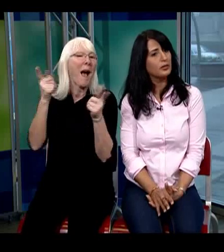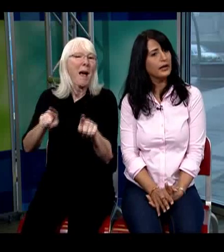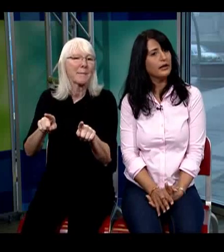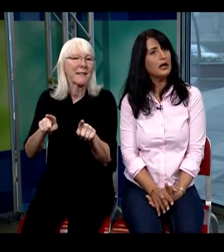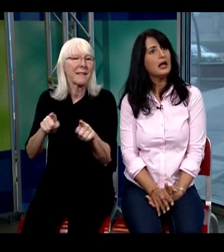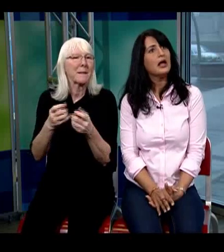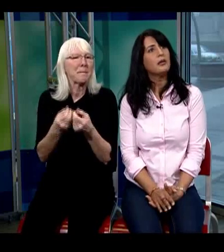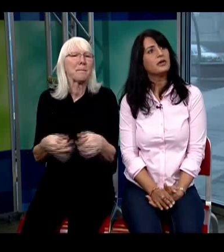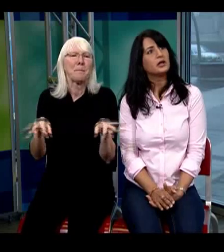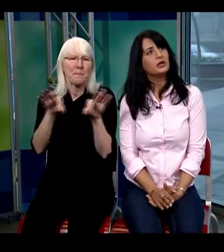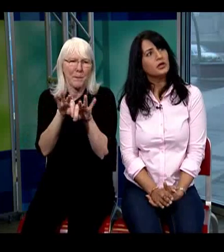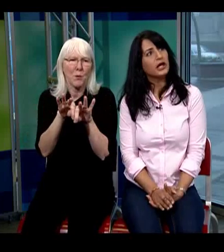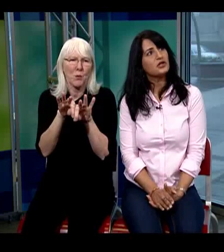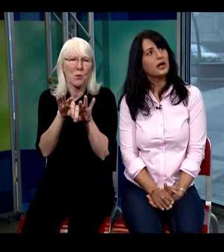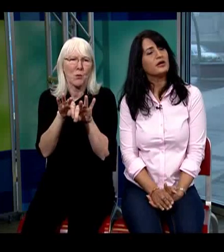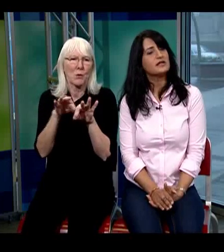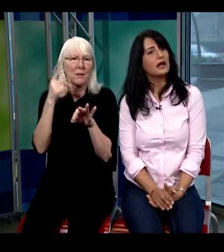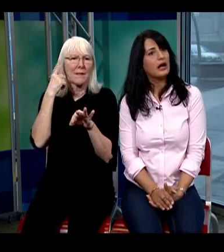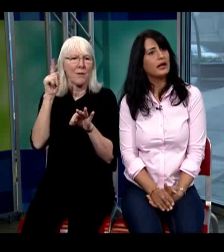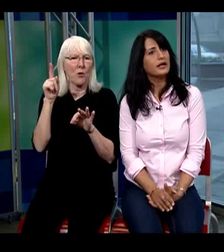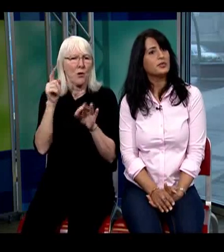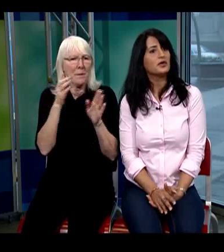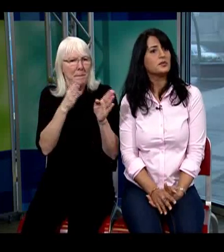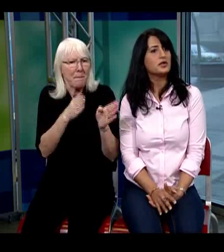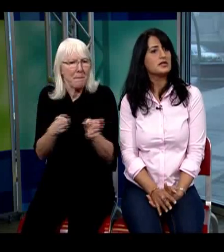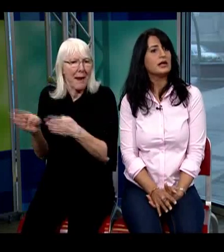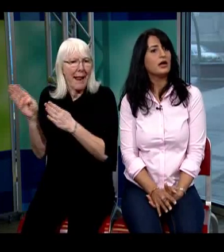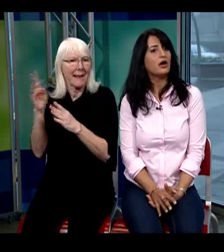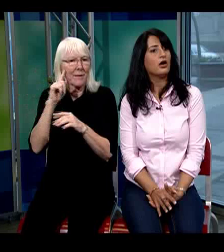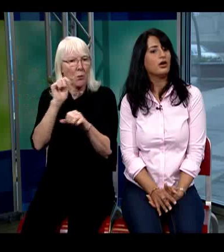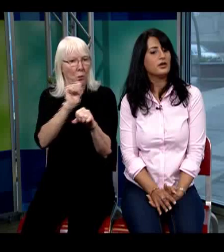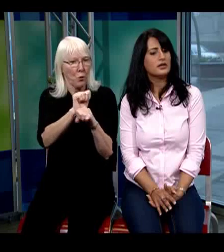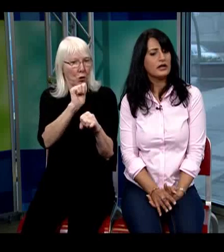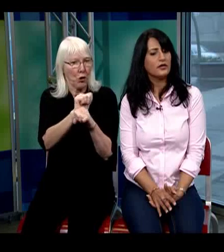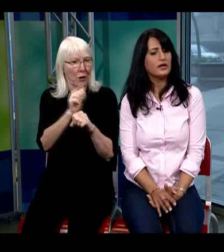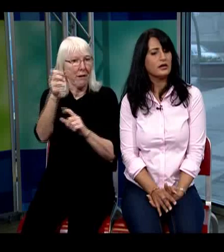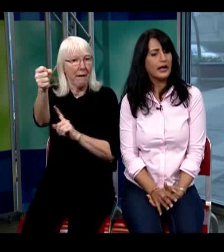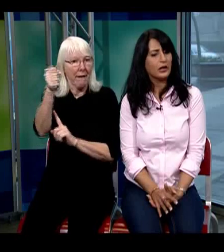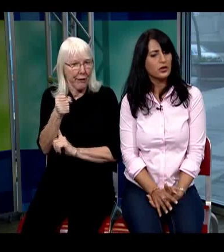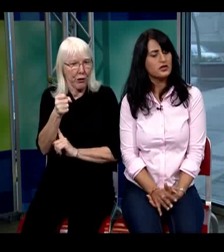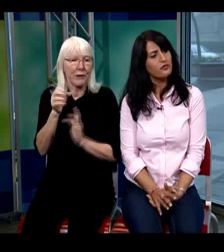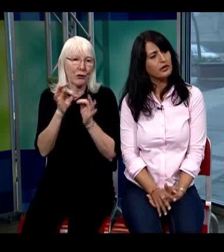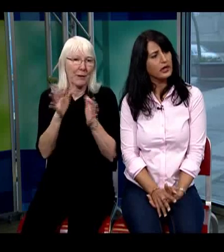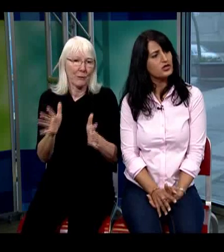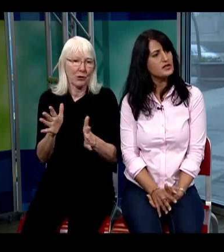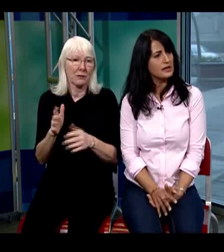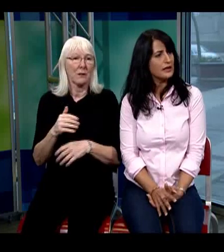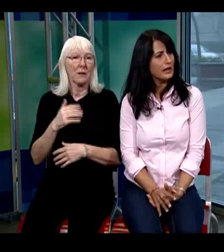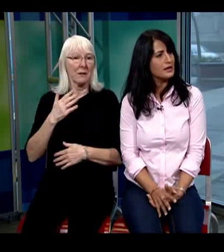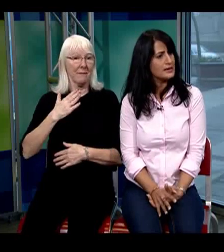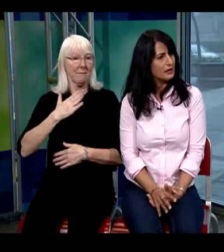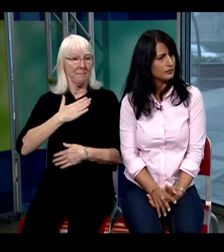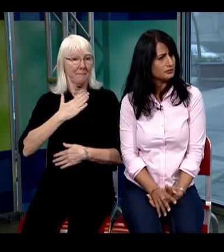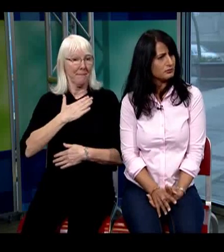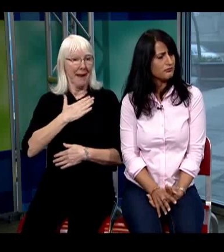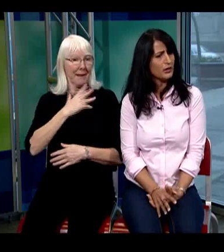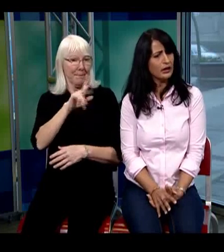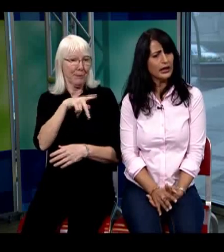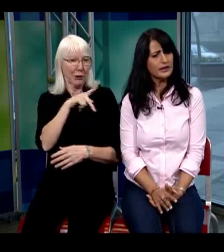plan but the communication barriers that I experience personally are definitely the language variations in the ASL and